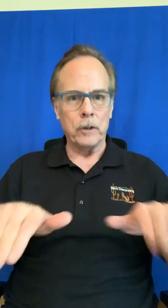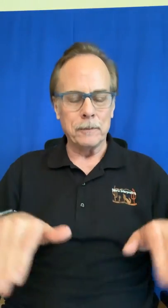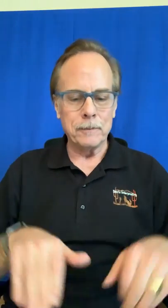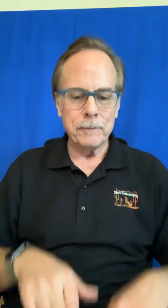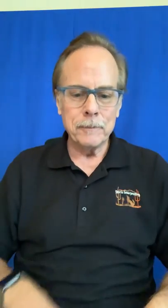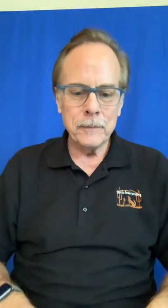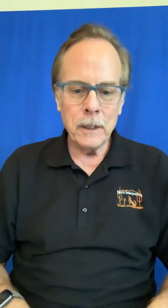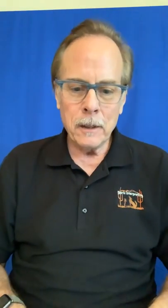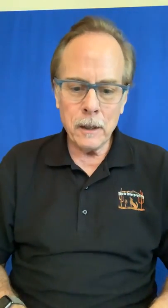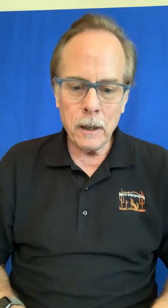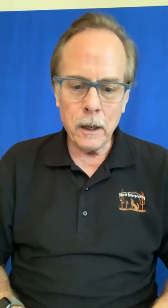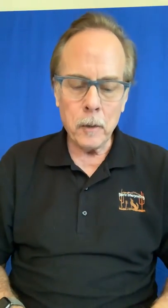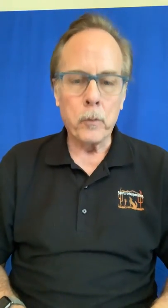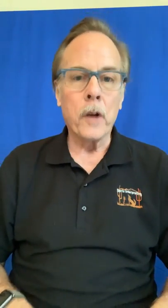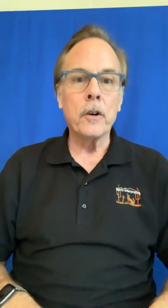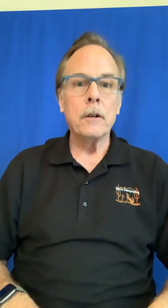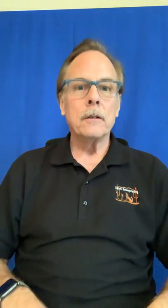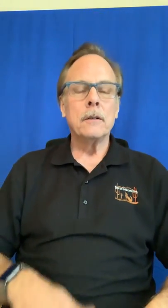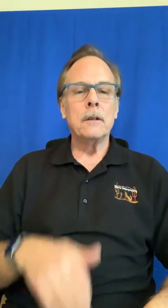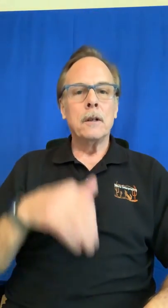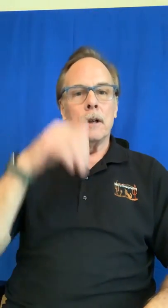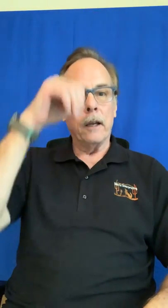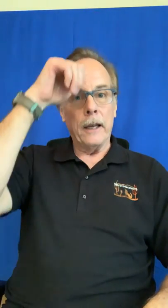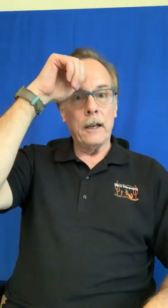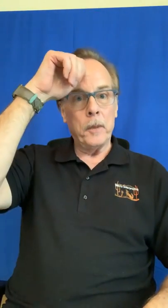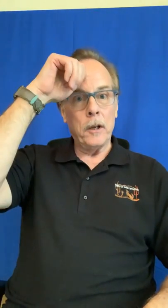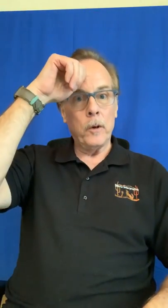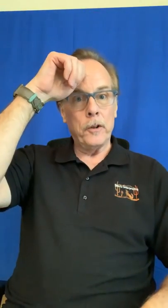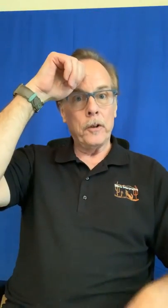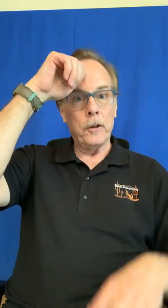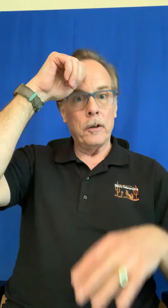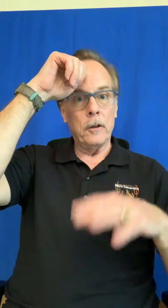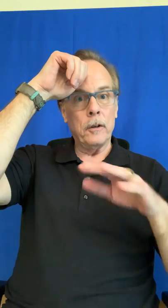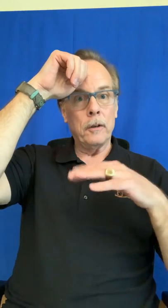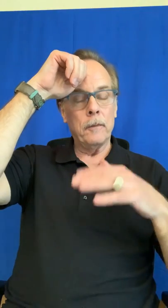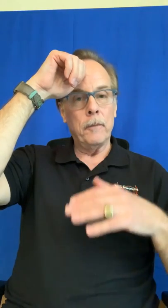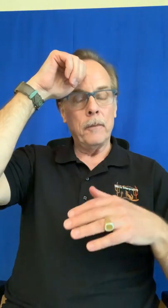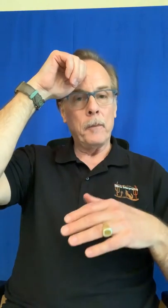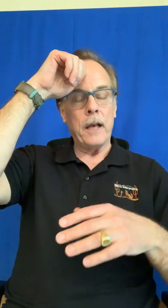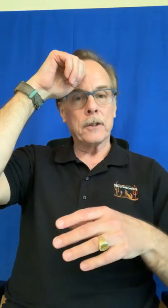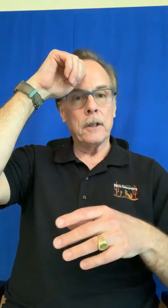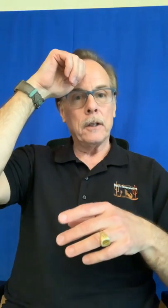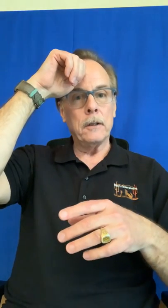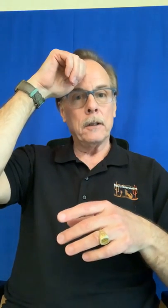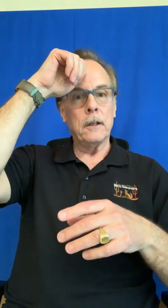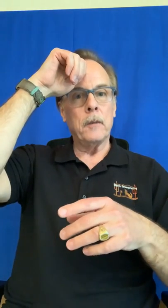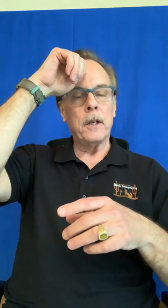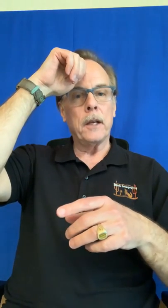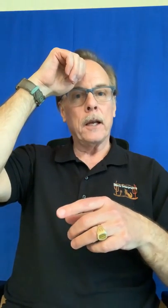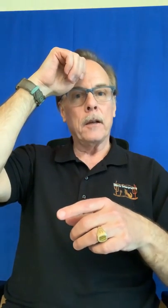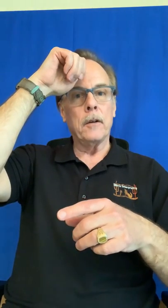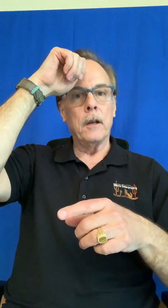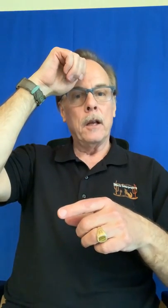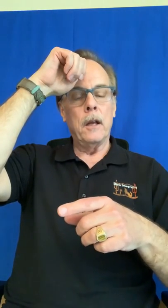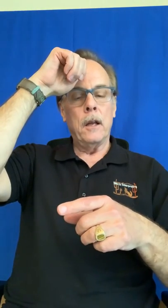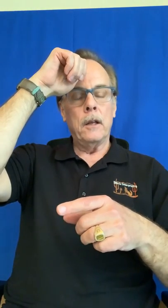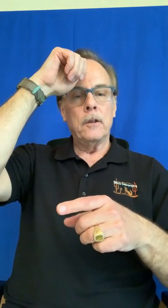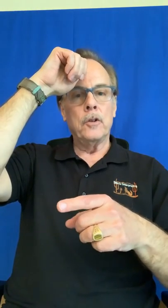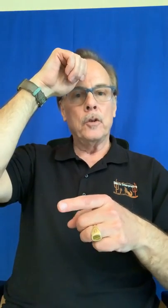uh brother again up here with your the masculine coming down to